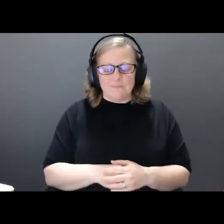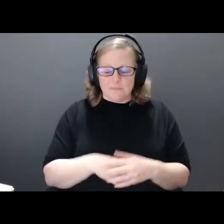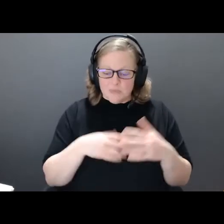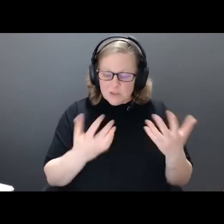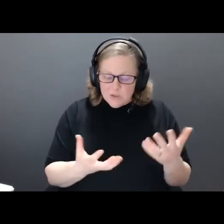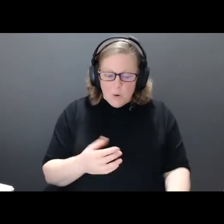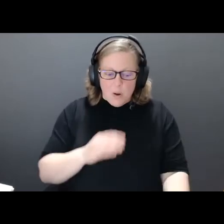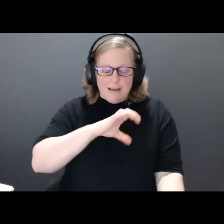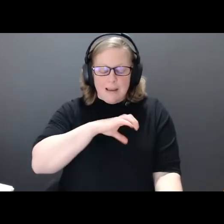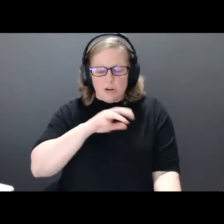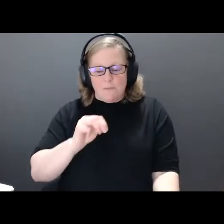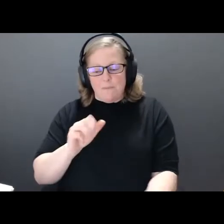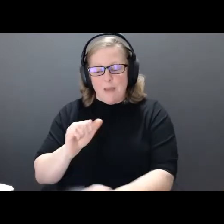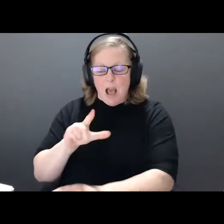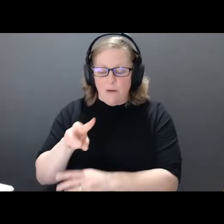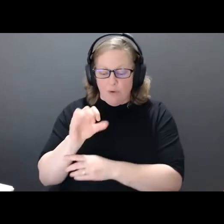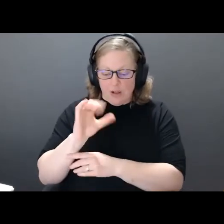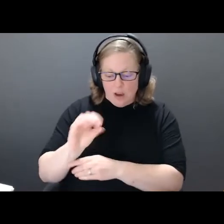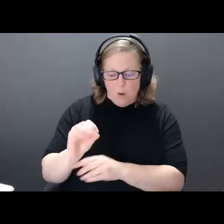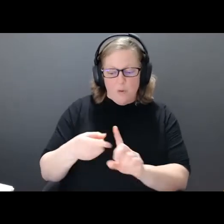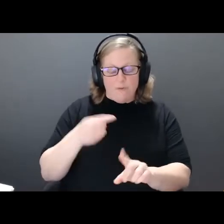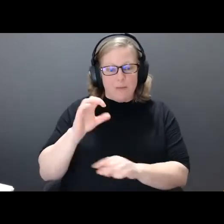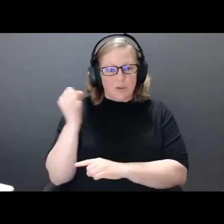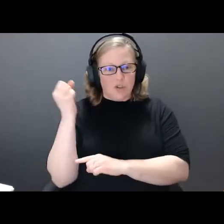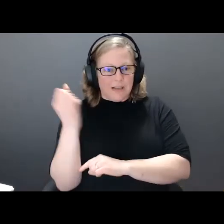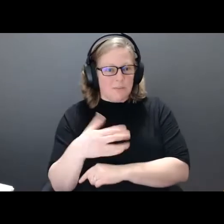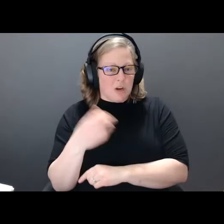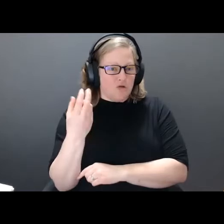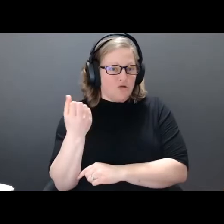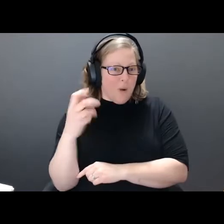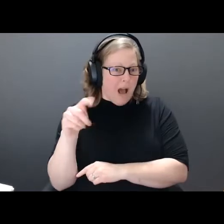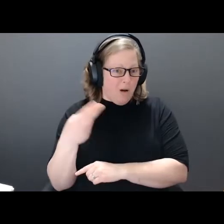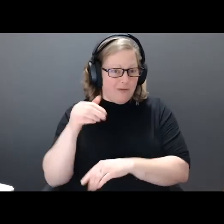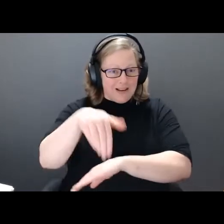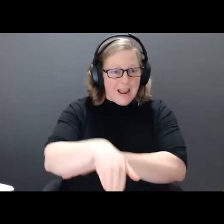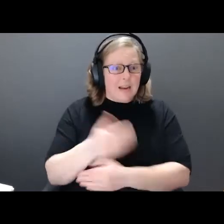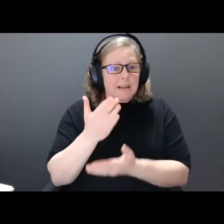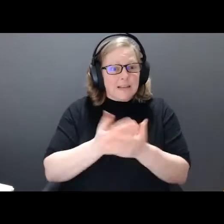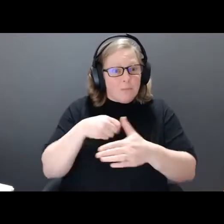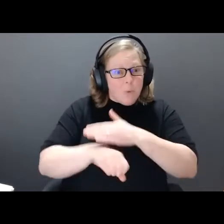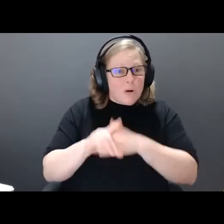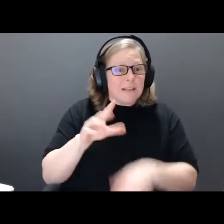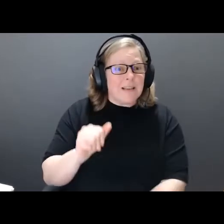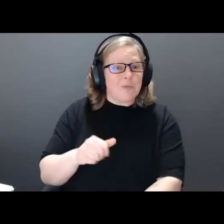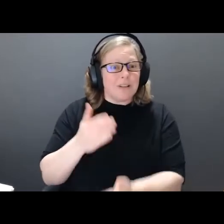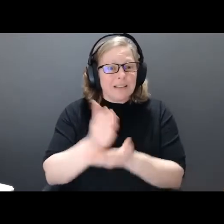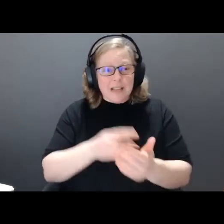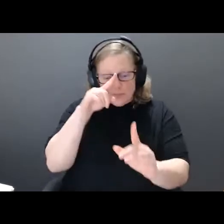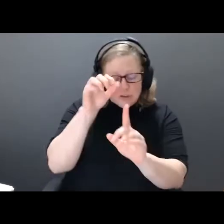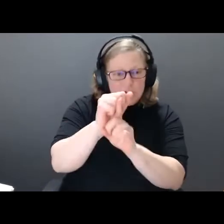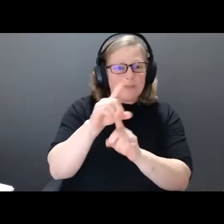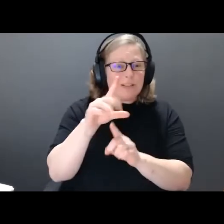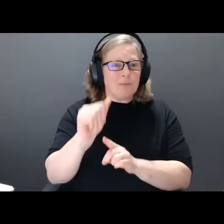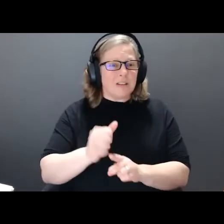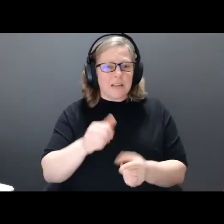Shakespeare's Twelfth Night, some are born disabled, some achieve disability, and some have disability thrust upon them.